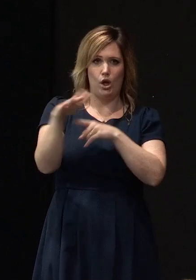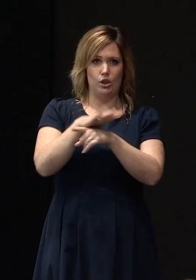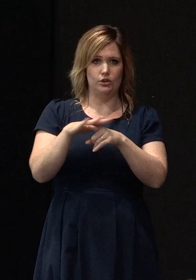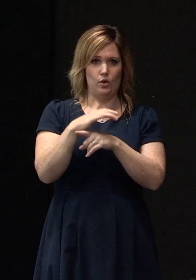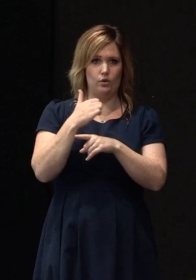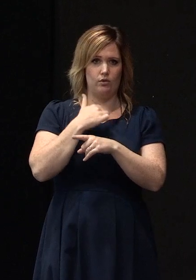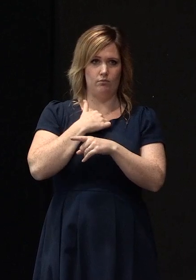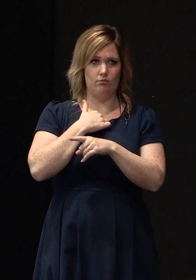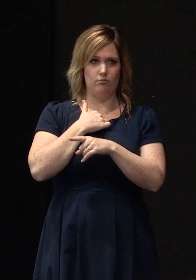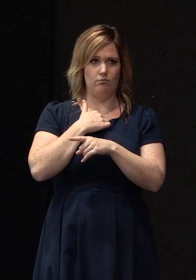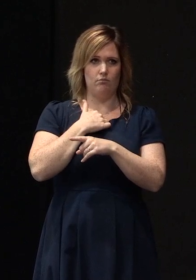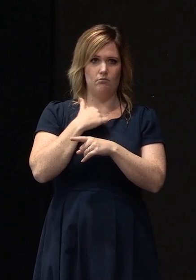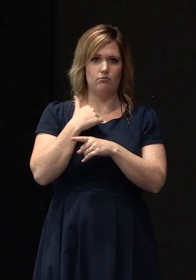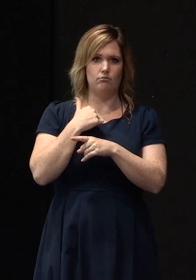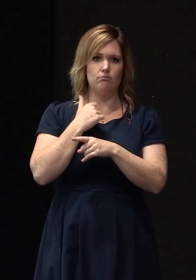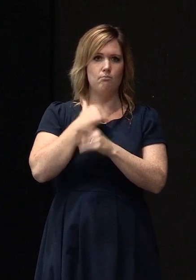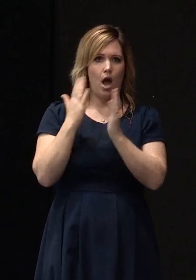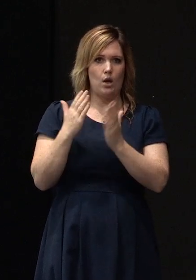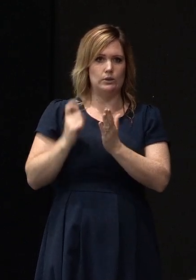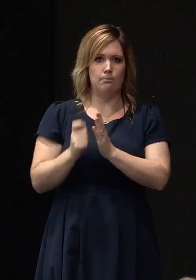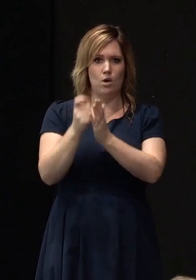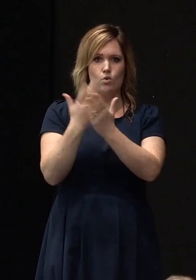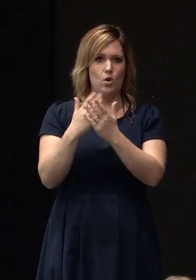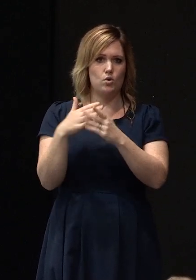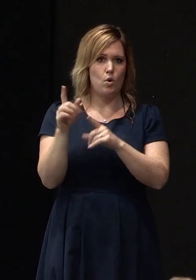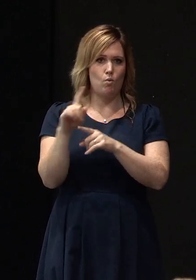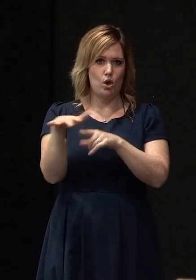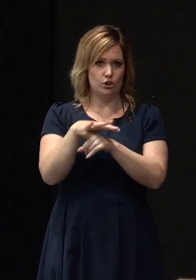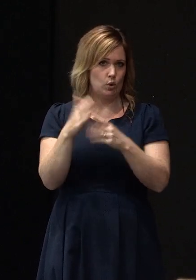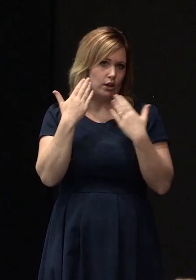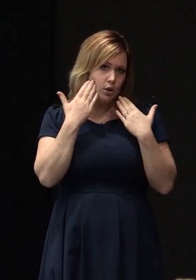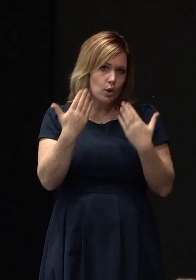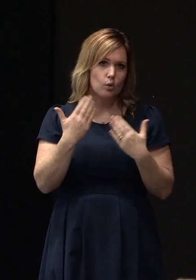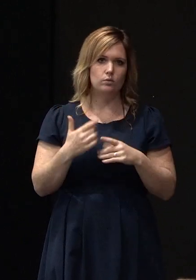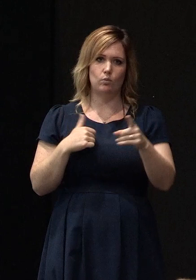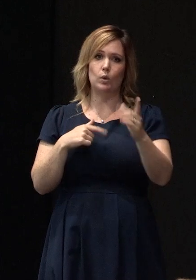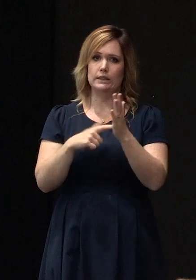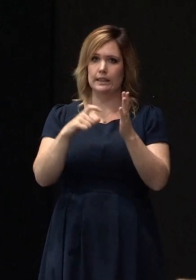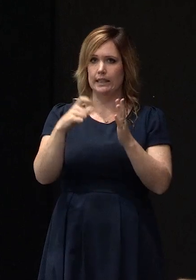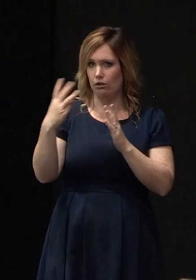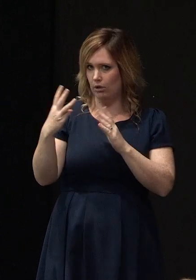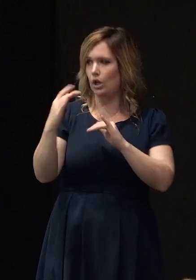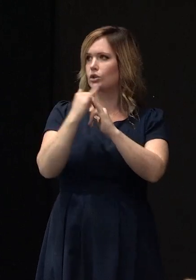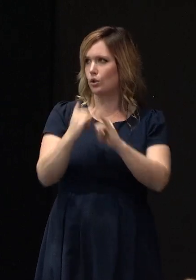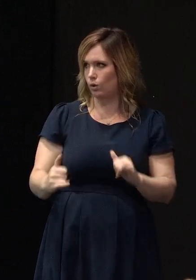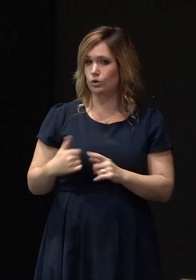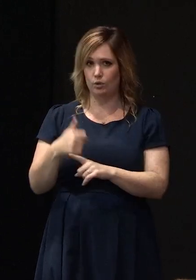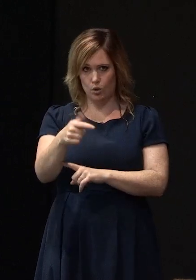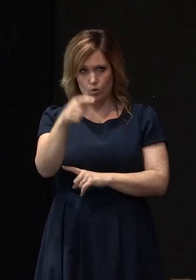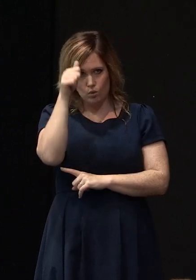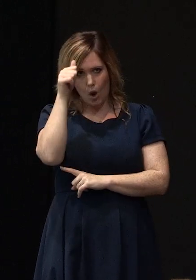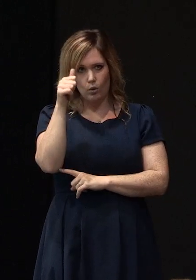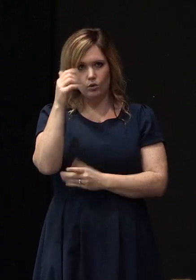my house is built on right TC3 is the worst zone you know for a fact